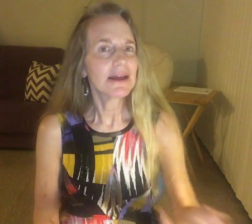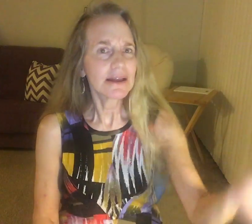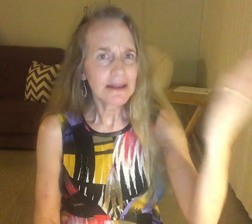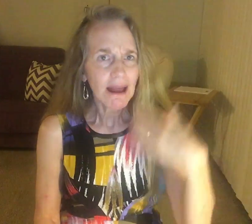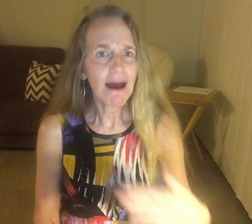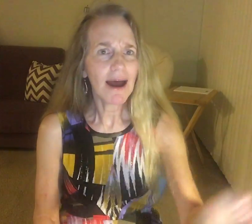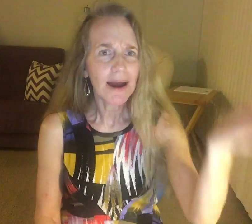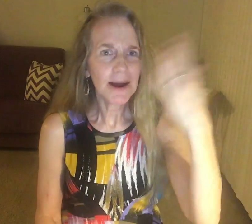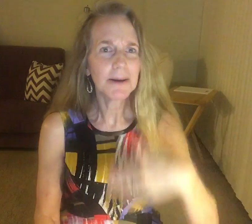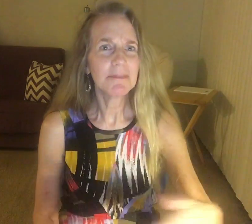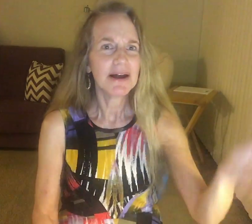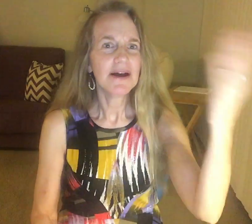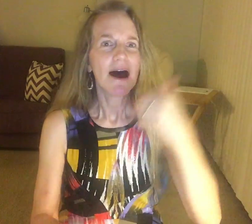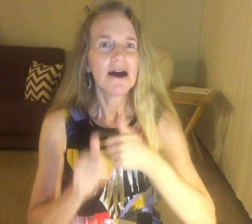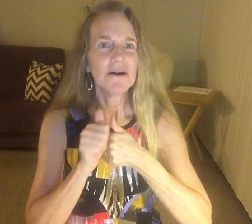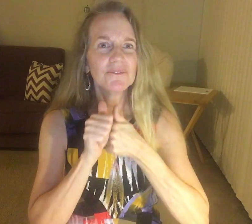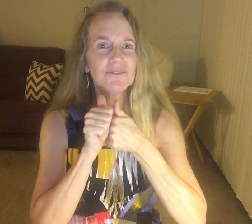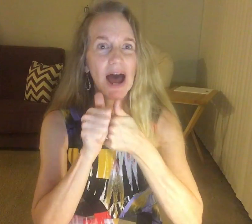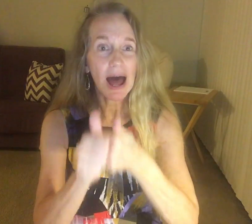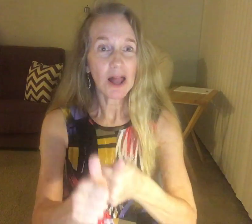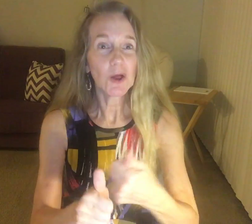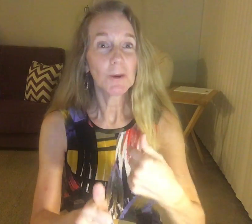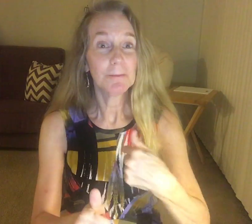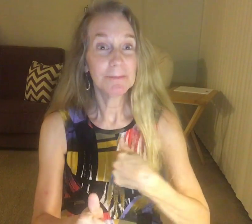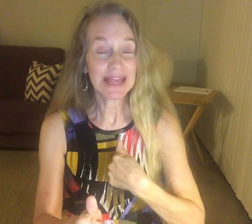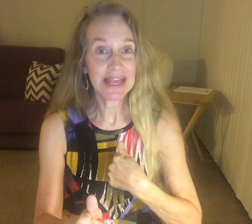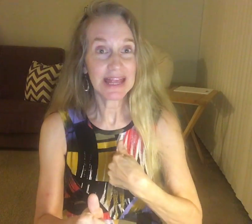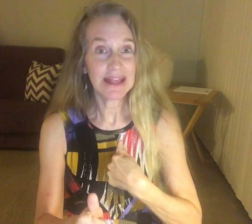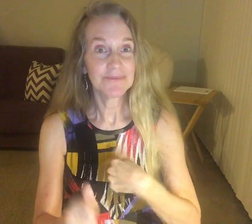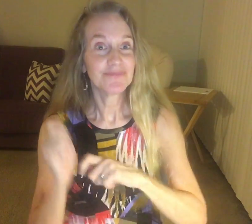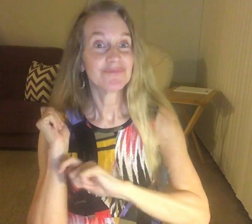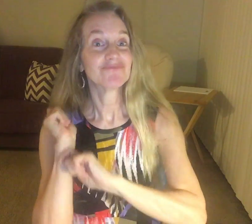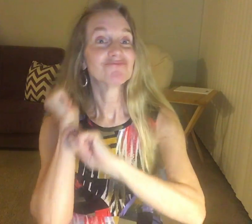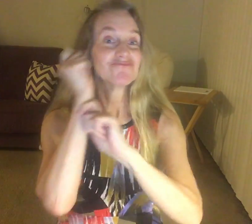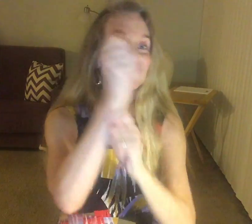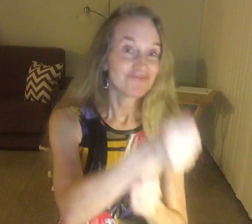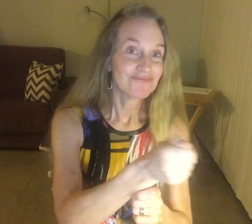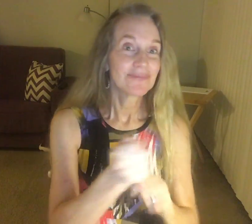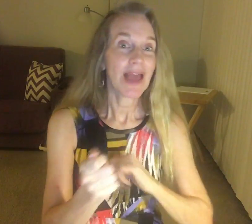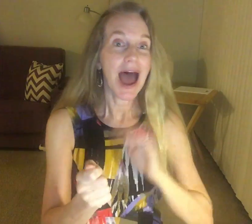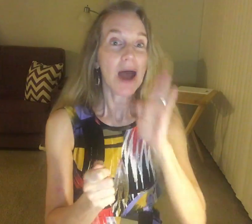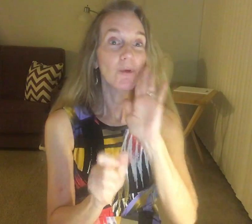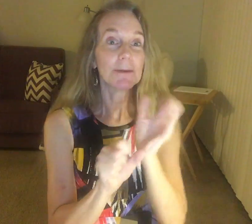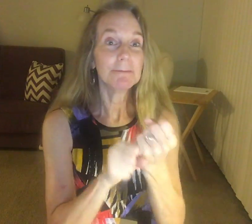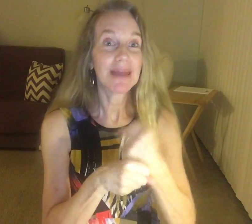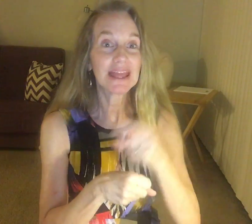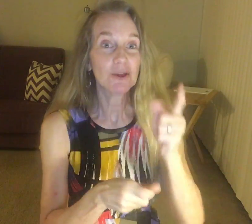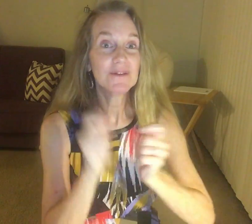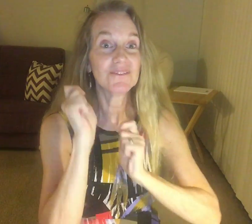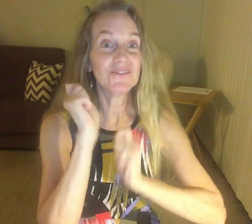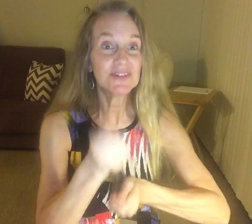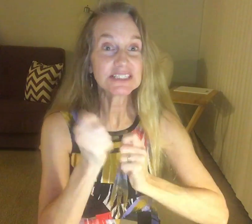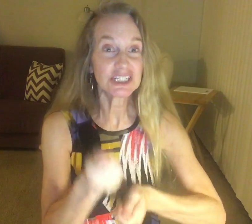said. Come. Follow me. I will make you a picture